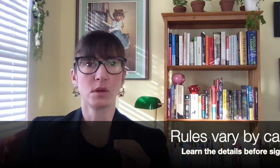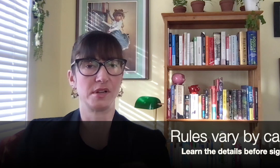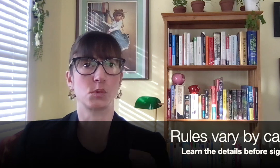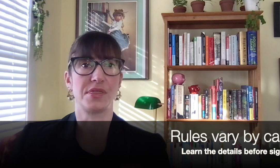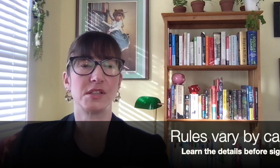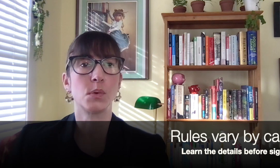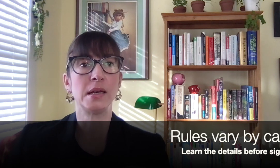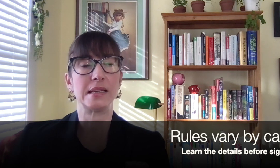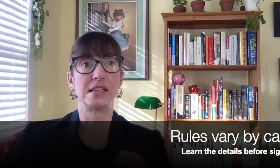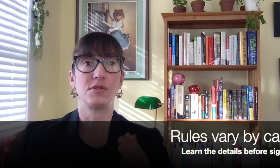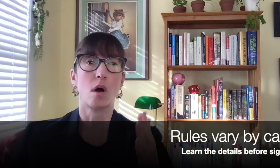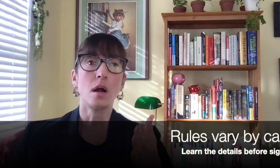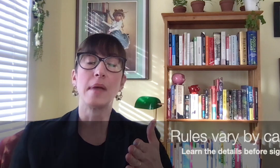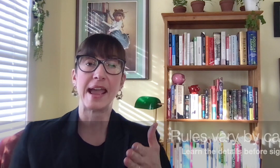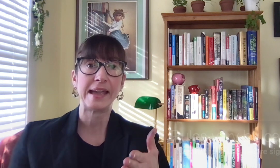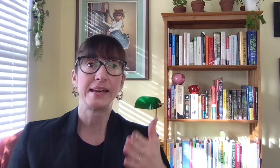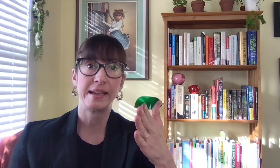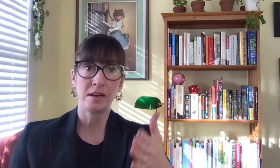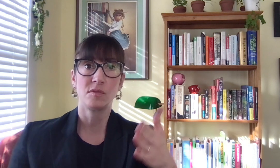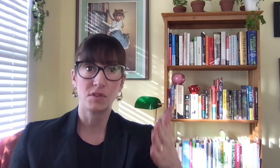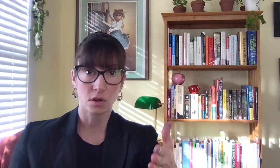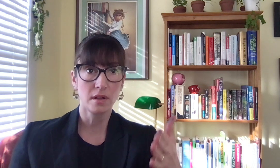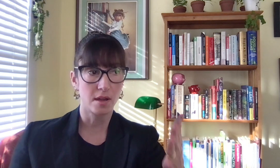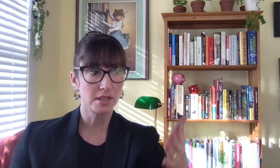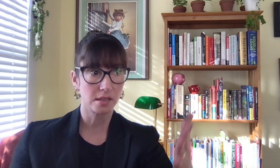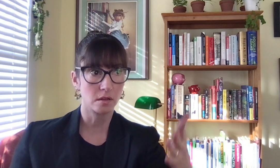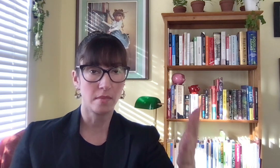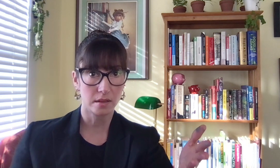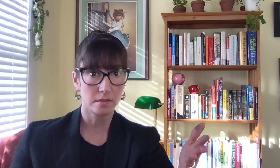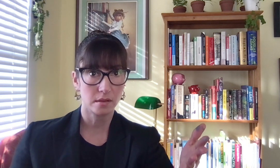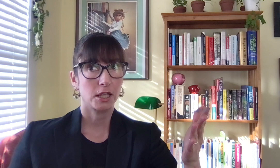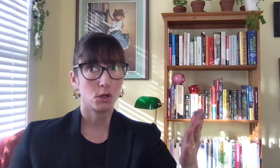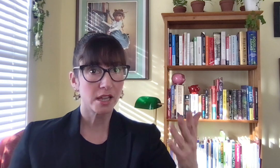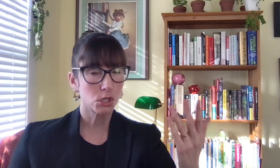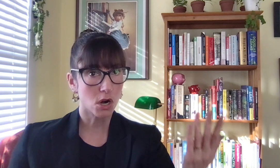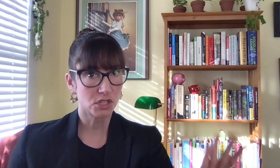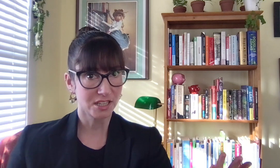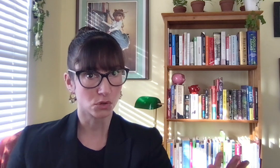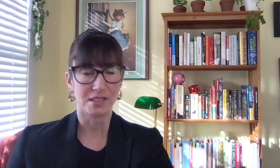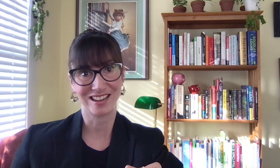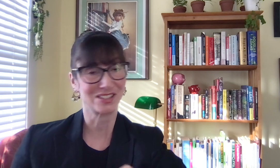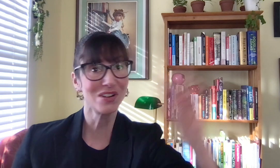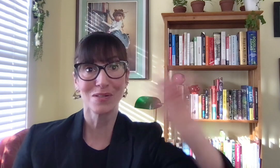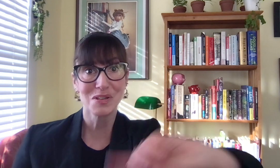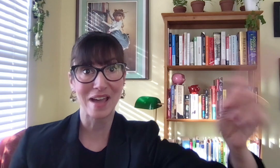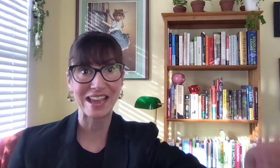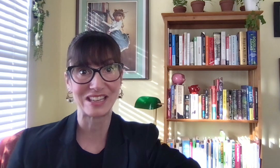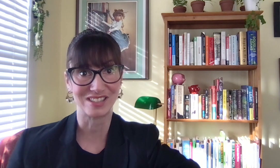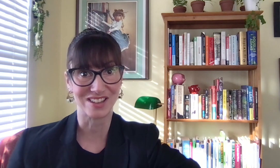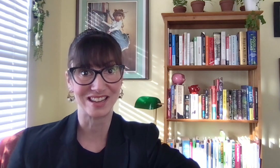risk with this one is if you aren't paying it in full every single month, you'll get charged interest. I do not want you paying interest on it.